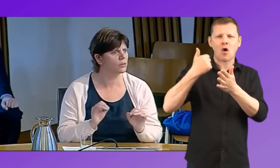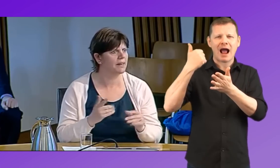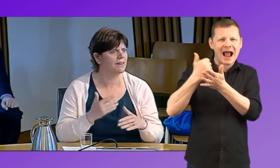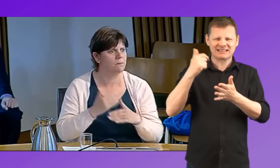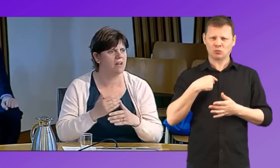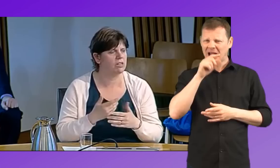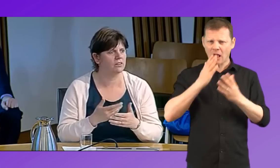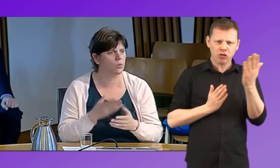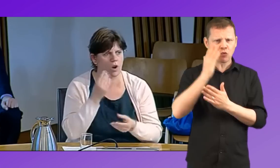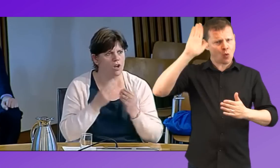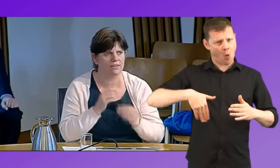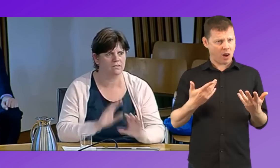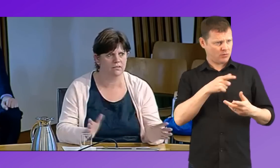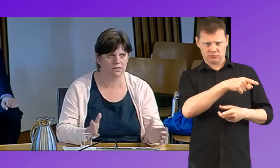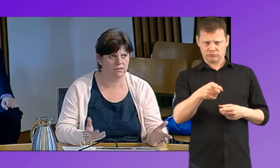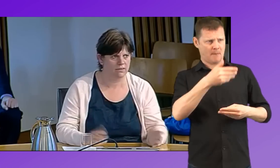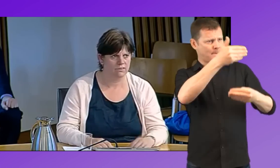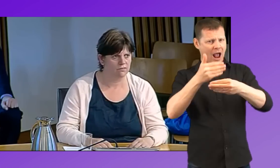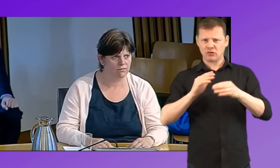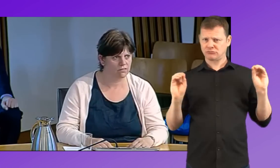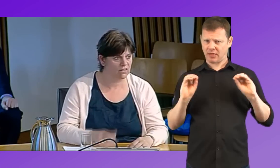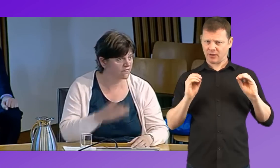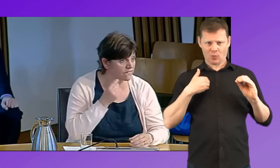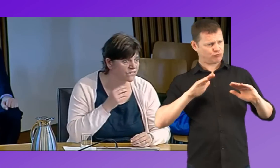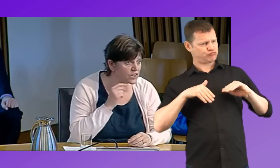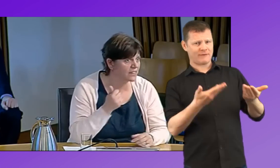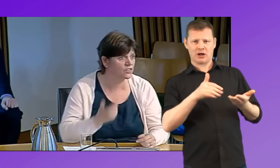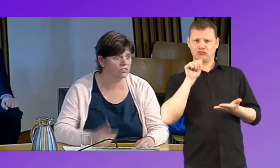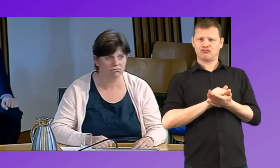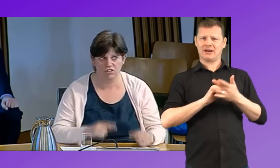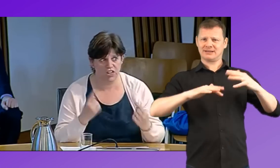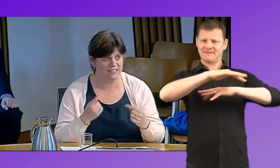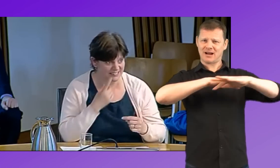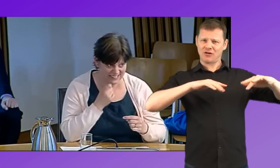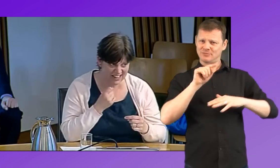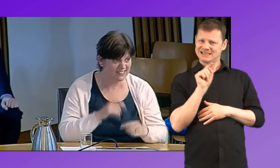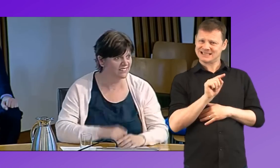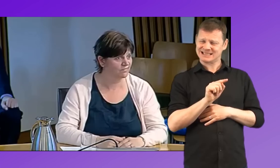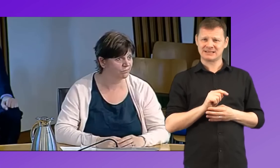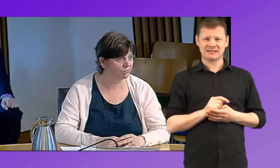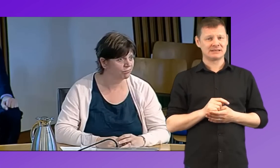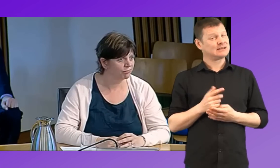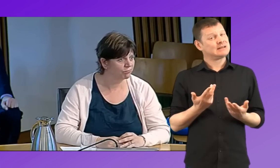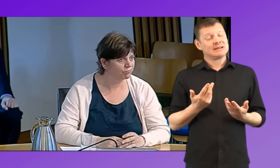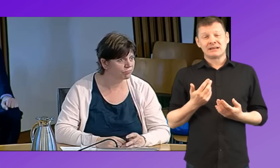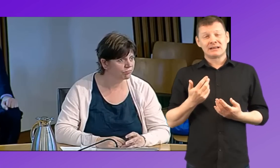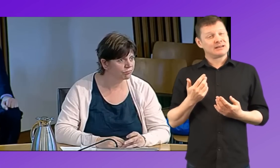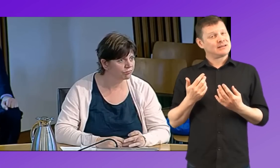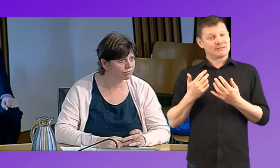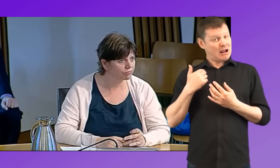excellence. There shouldn't be any barriers to learning if we provide the right learning environment. Deaf kids, you know, I've met